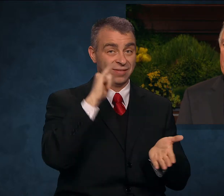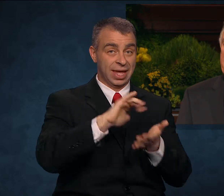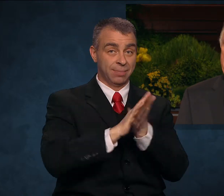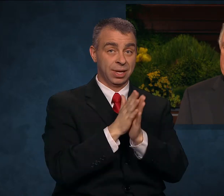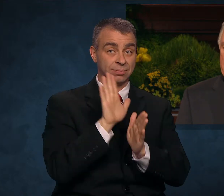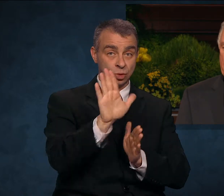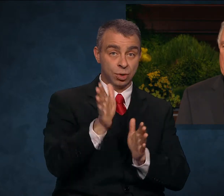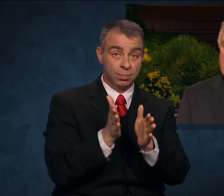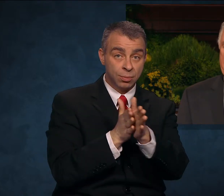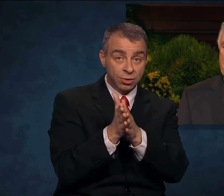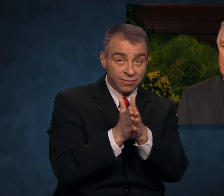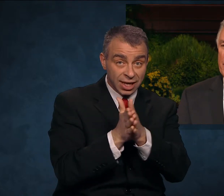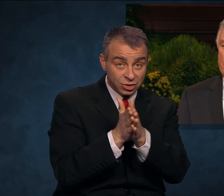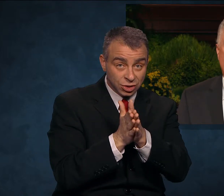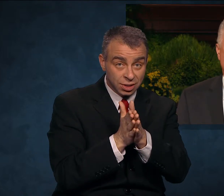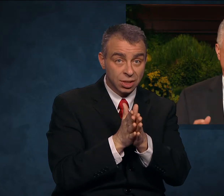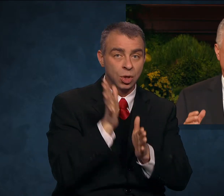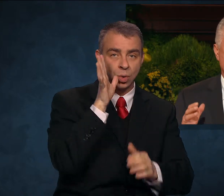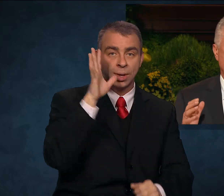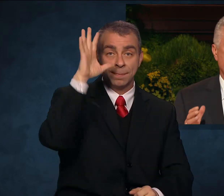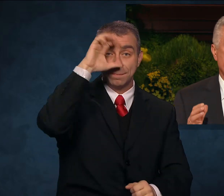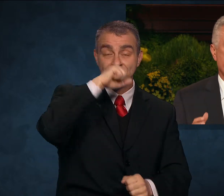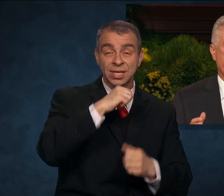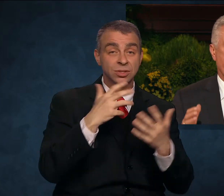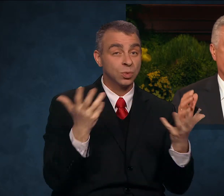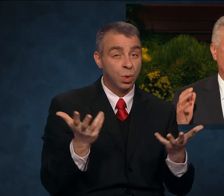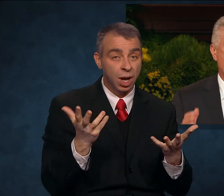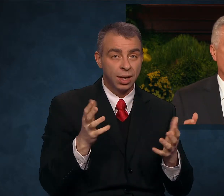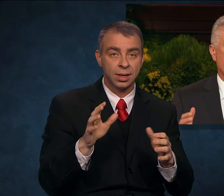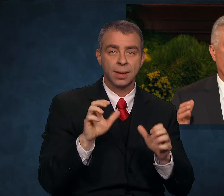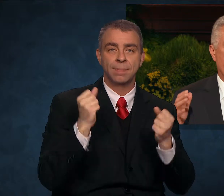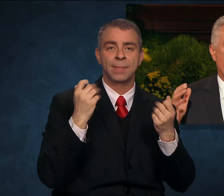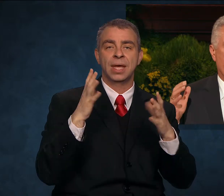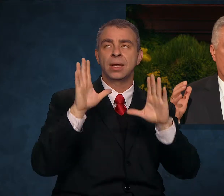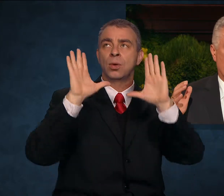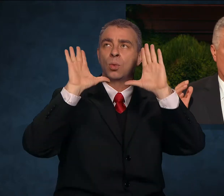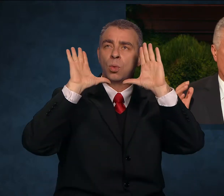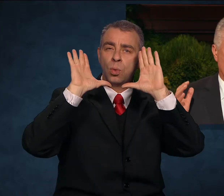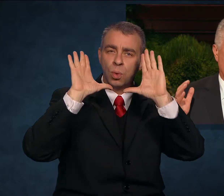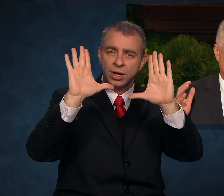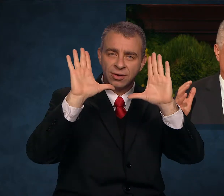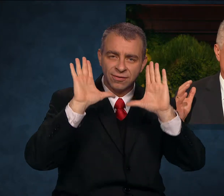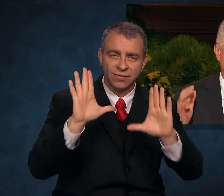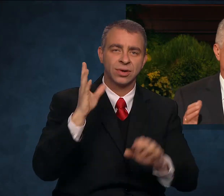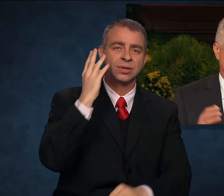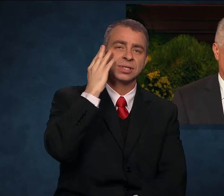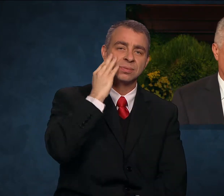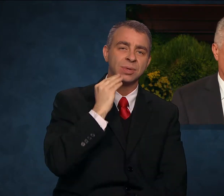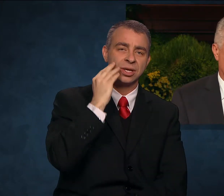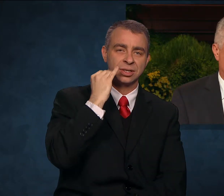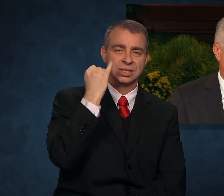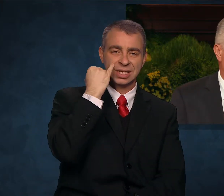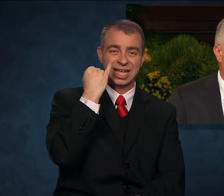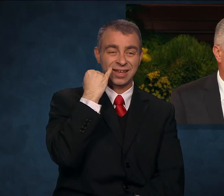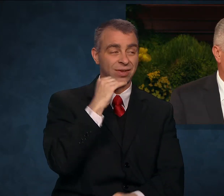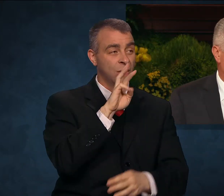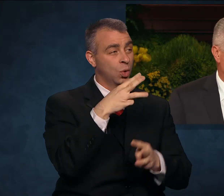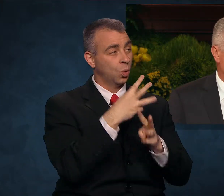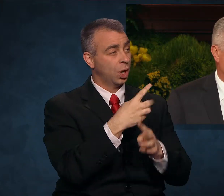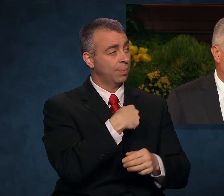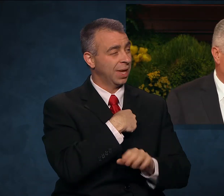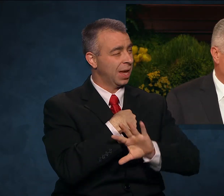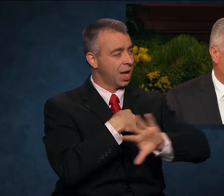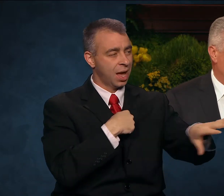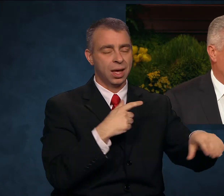we will miss the redemptive and joyful experiences that come when we give generously of ourselves